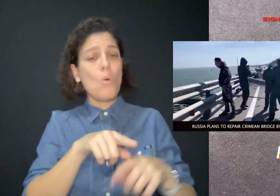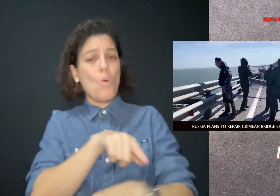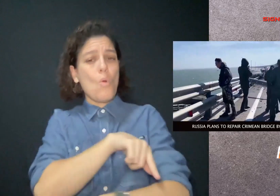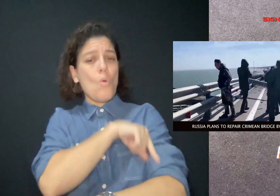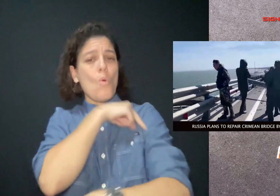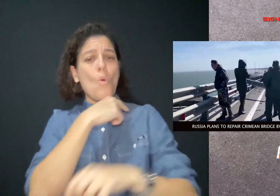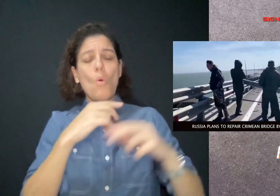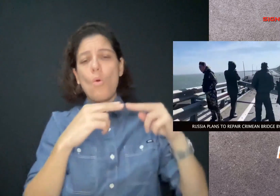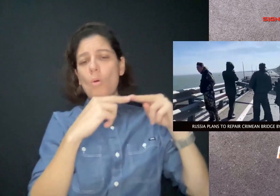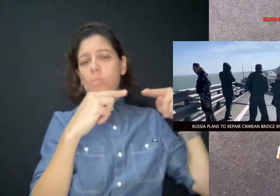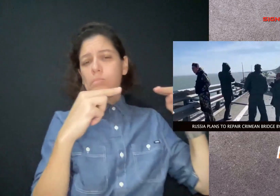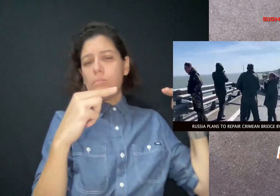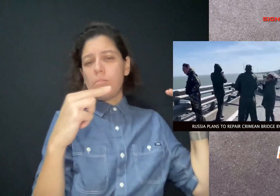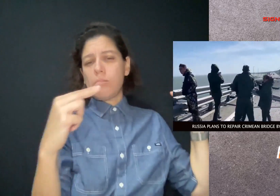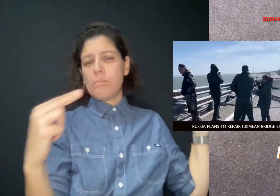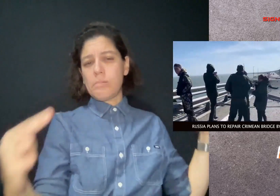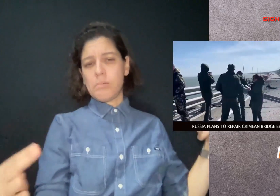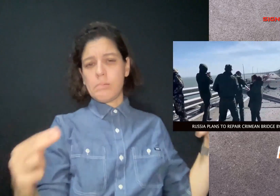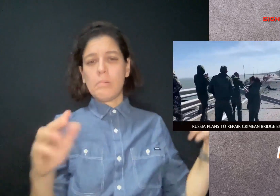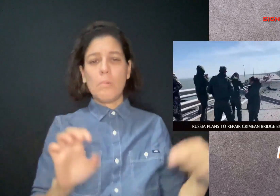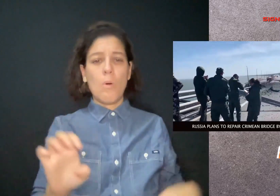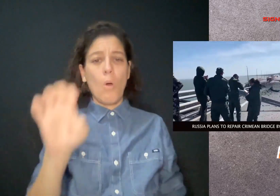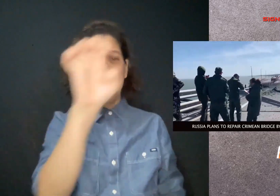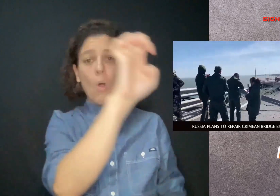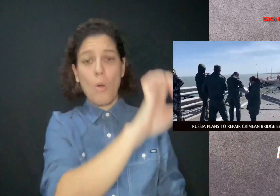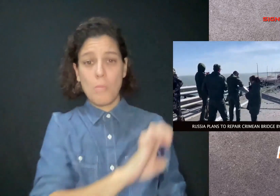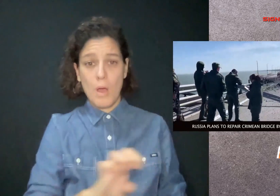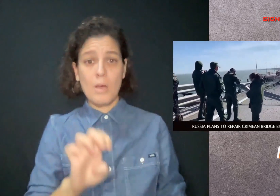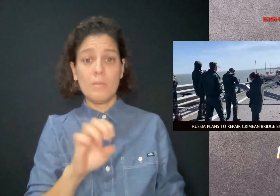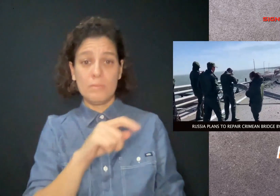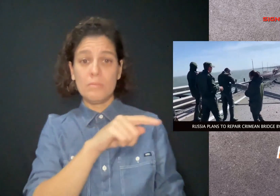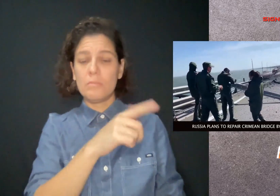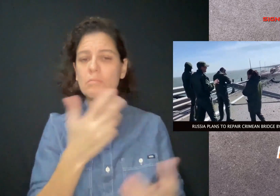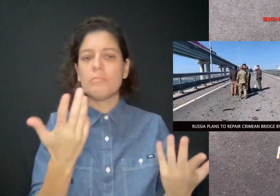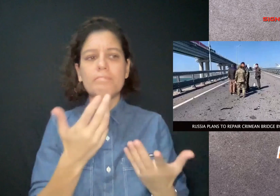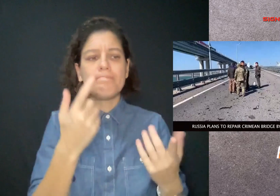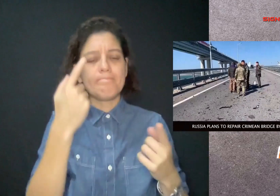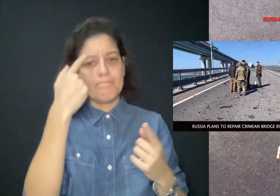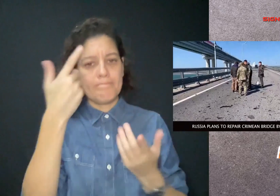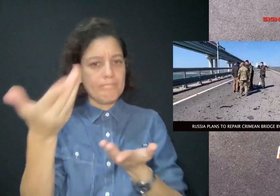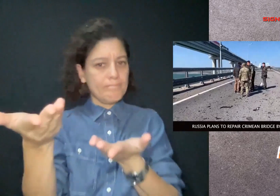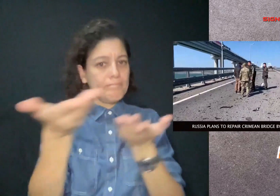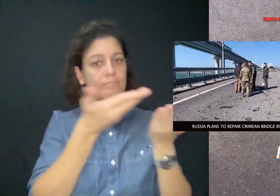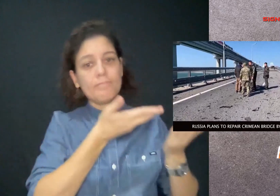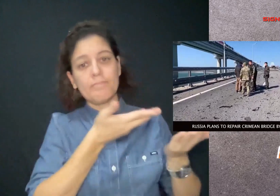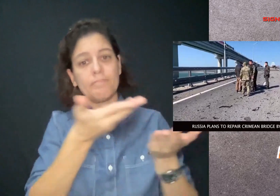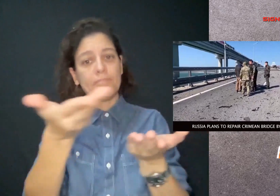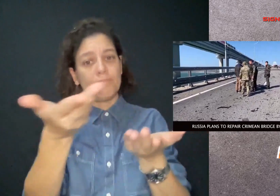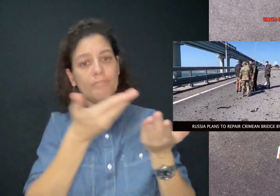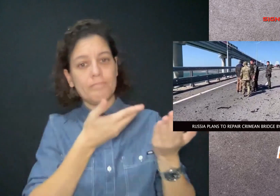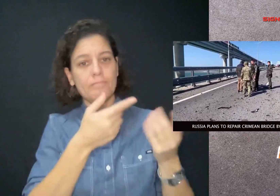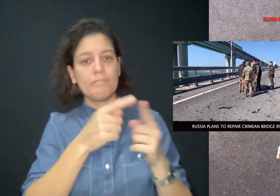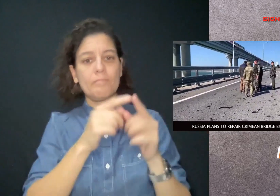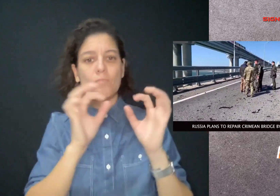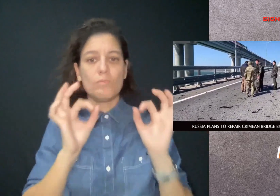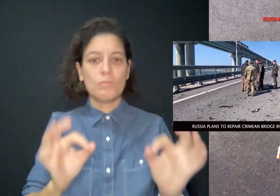The Crimea bridge is the longest bridge in Europe and was a key supply route for Russian troops in